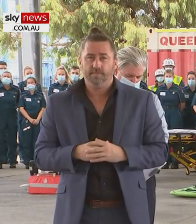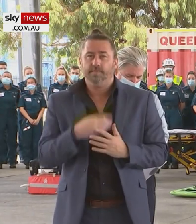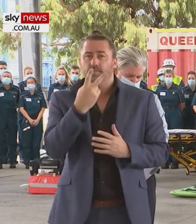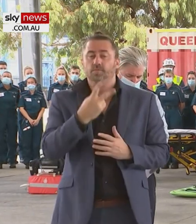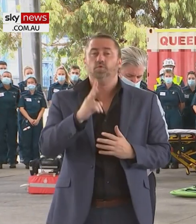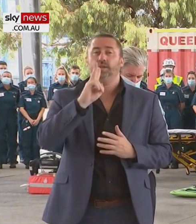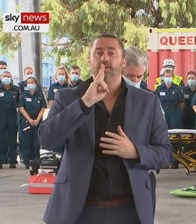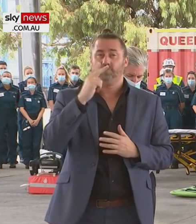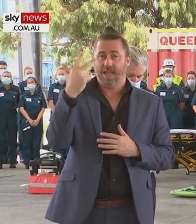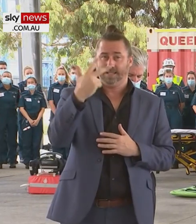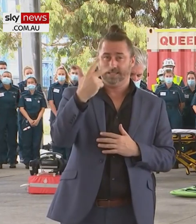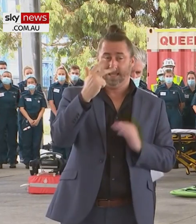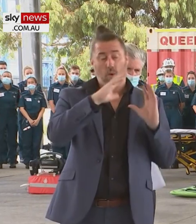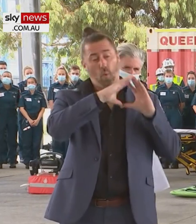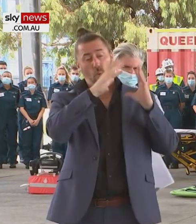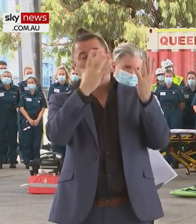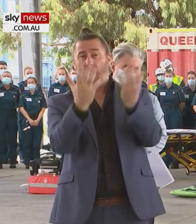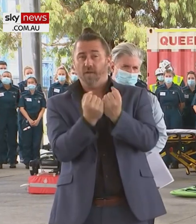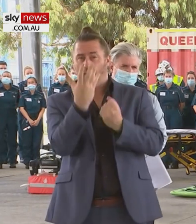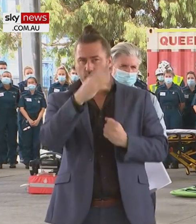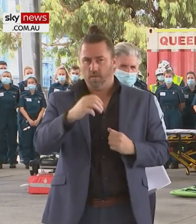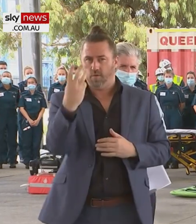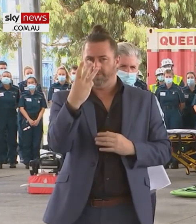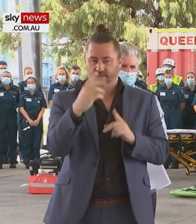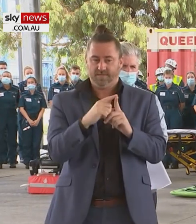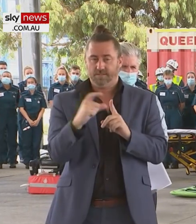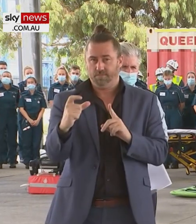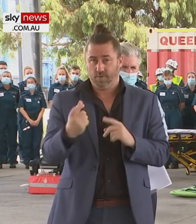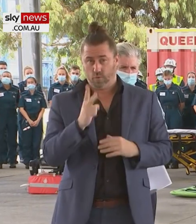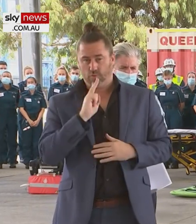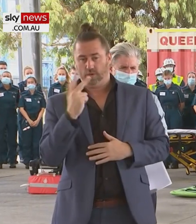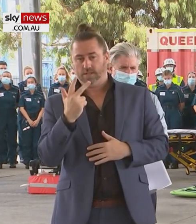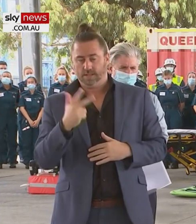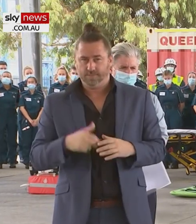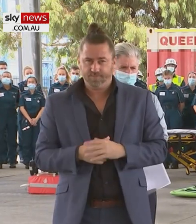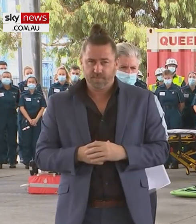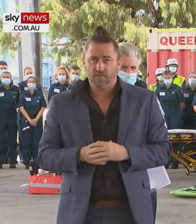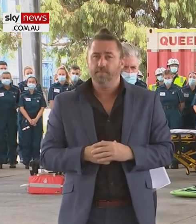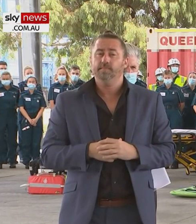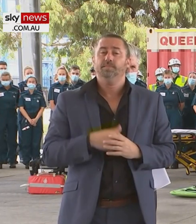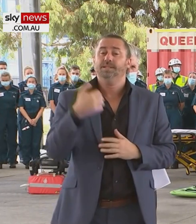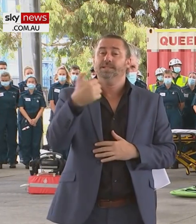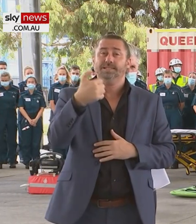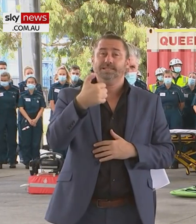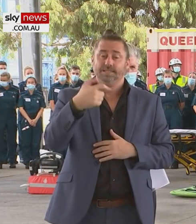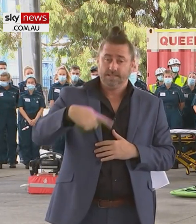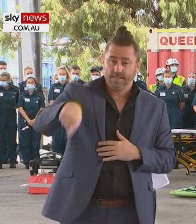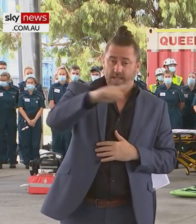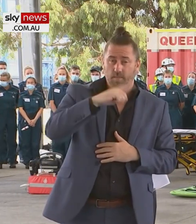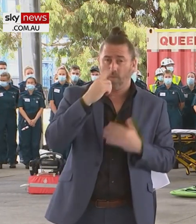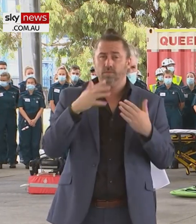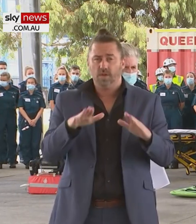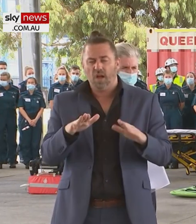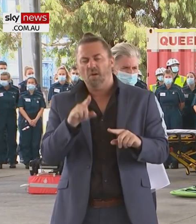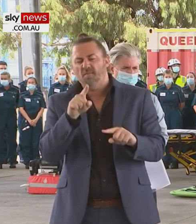218 deaths since the 13th of December. The age range in the